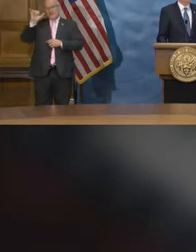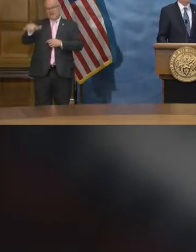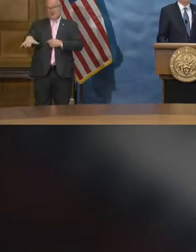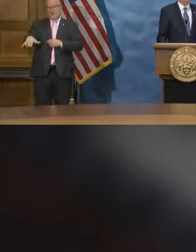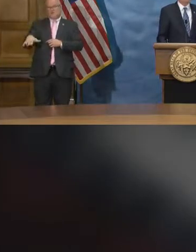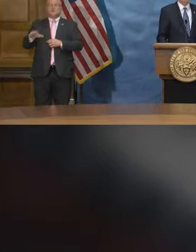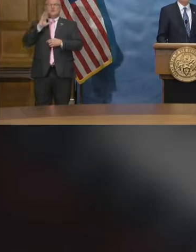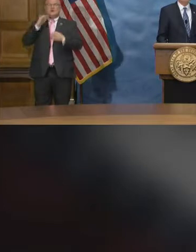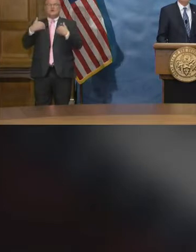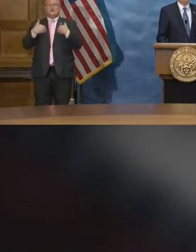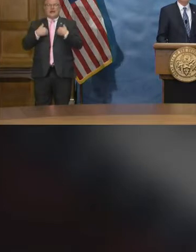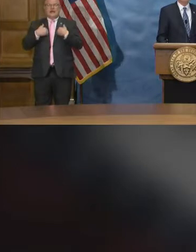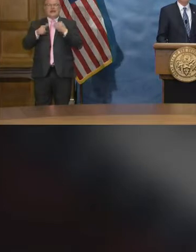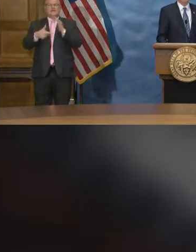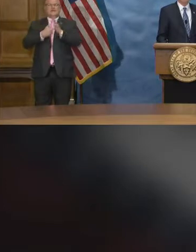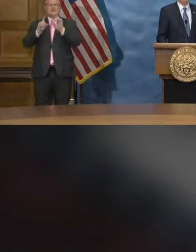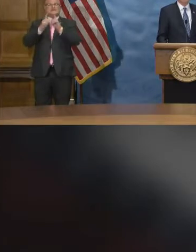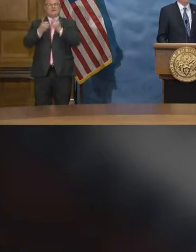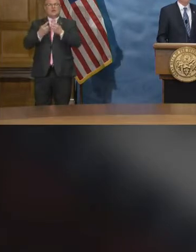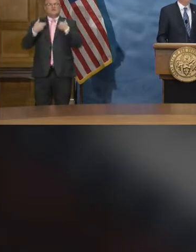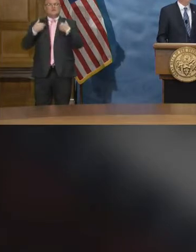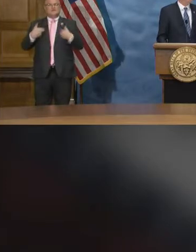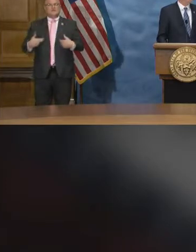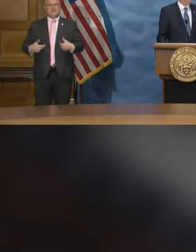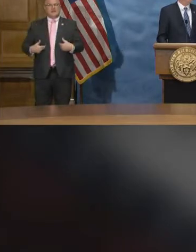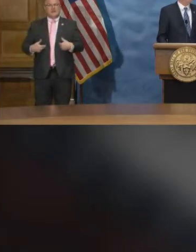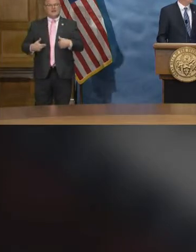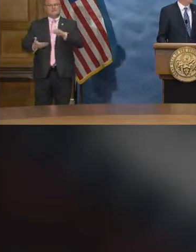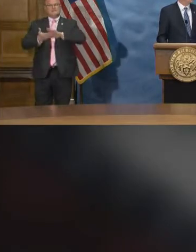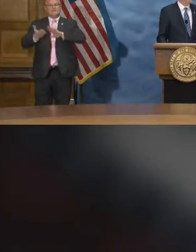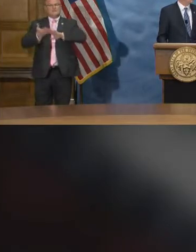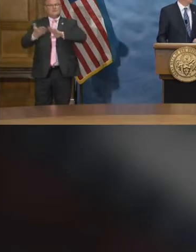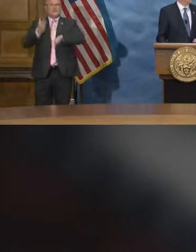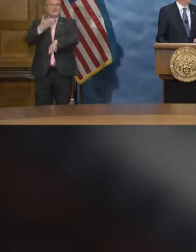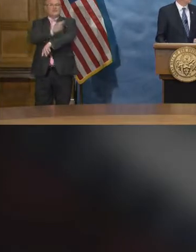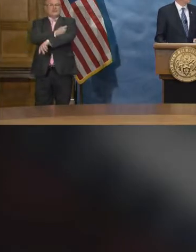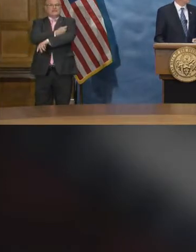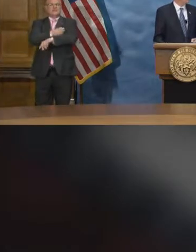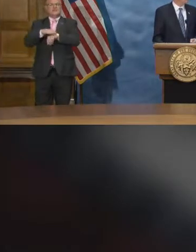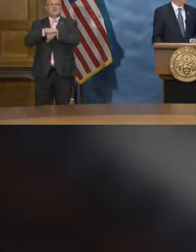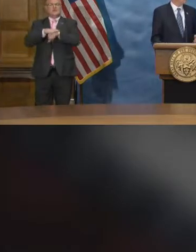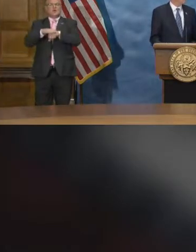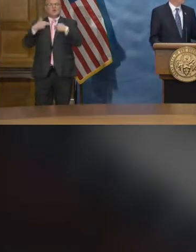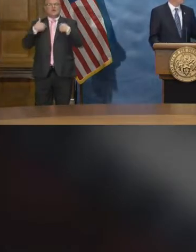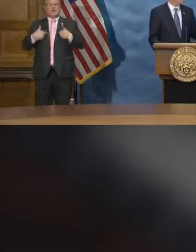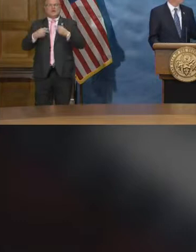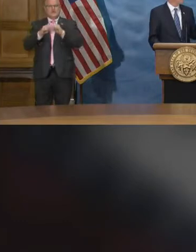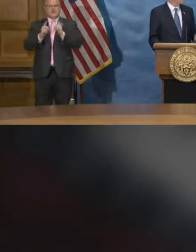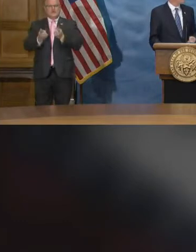will have these Department of Health run vaccines to local health departments.